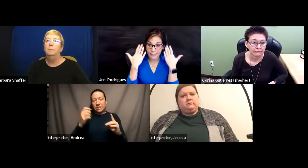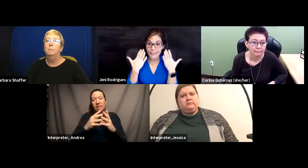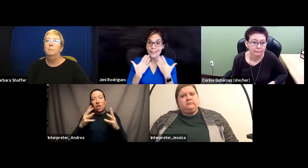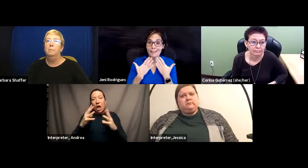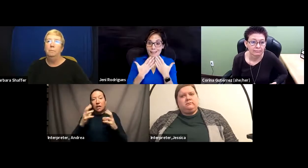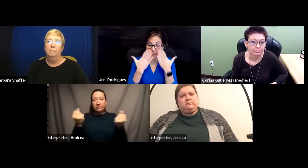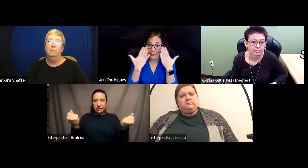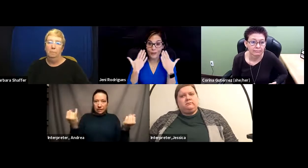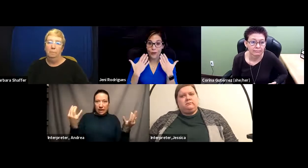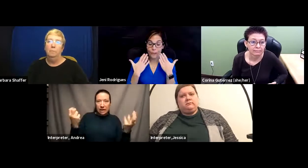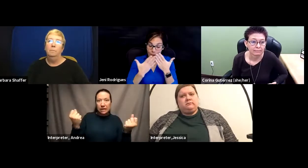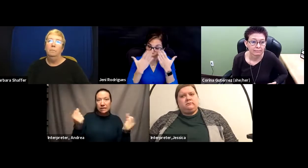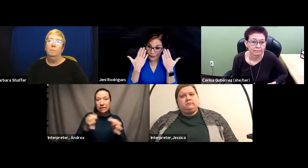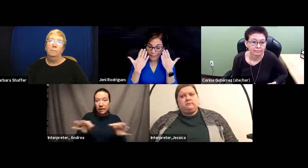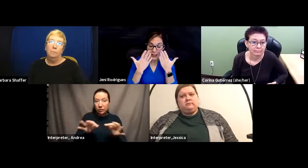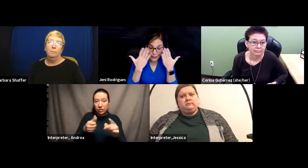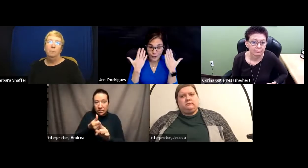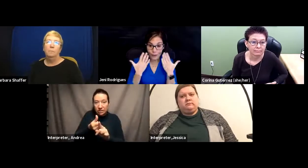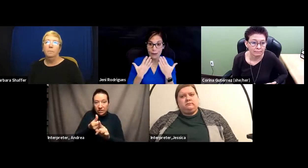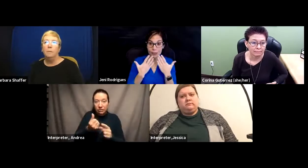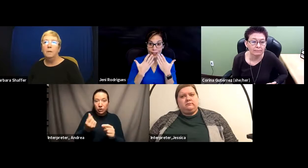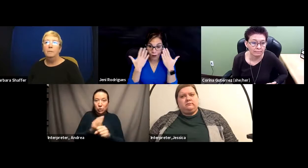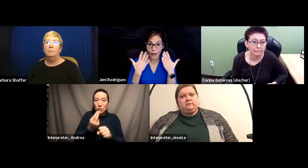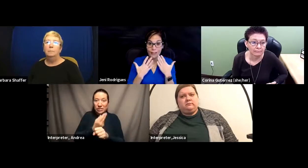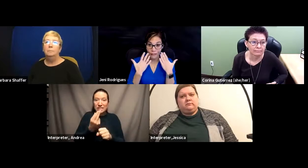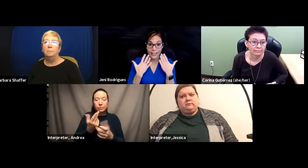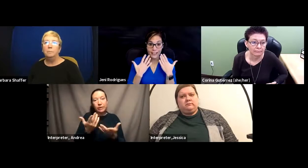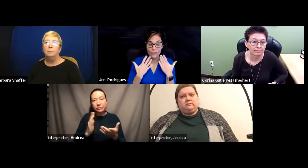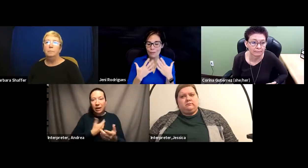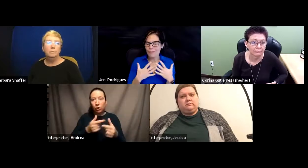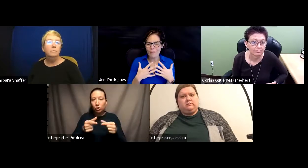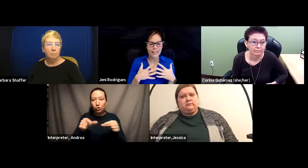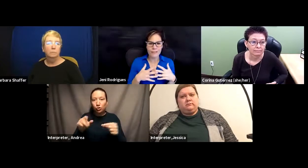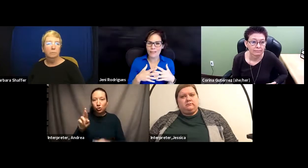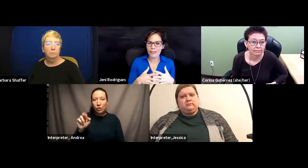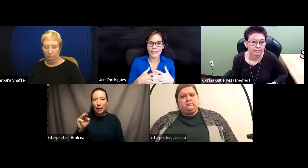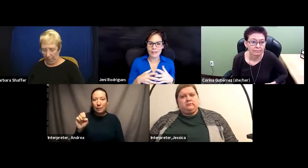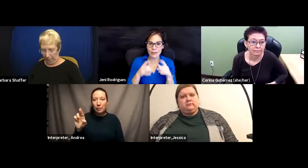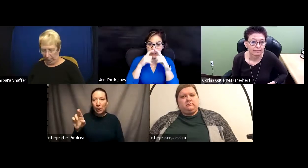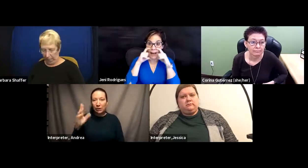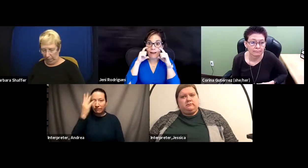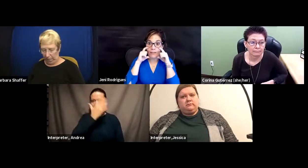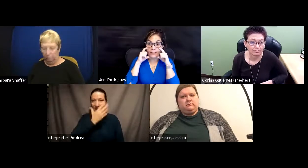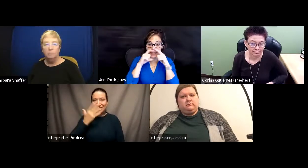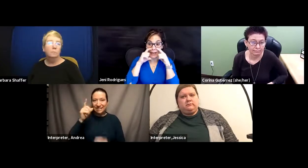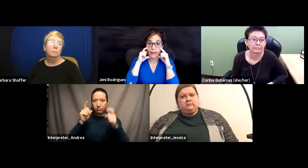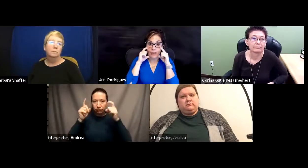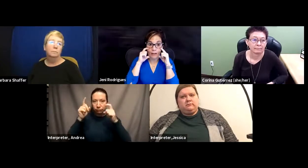facial. Most of our grammar is on the face and so it makes it very difficult to have this entire area